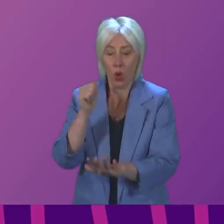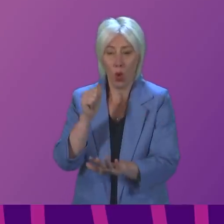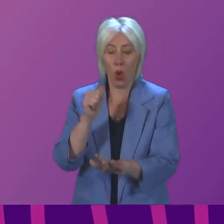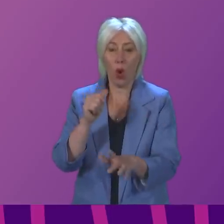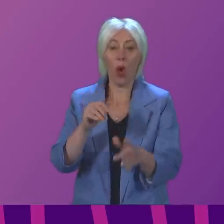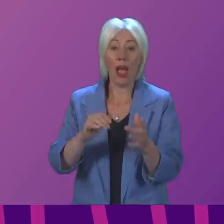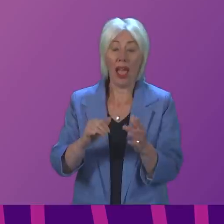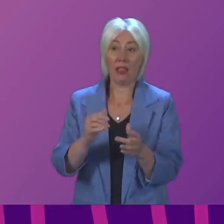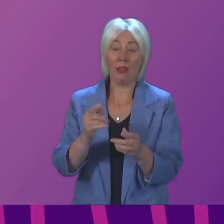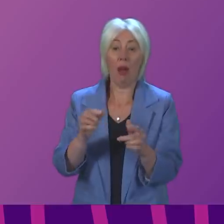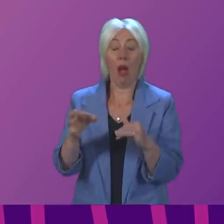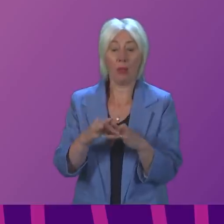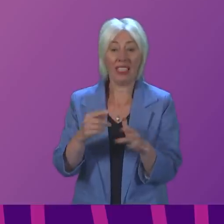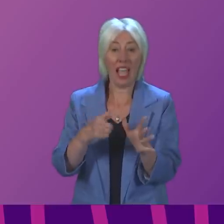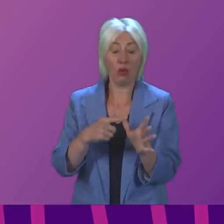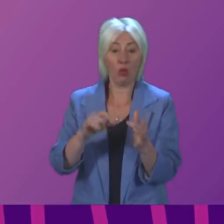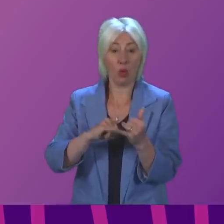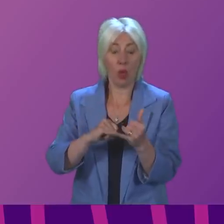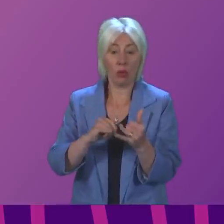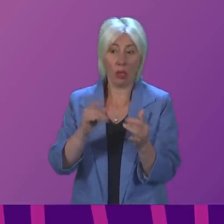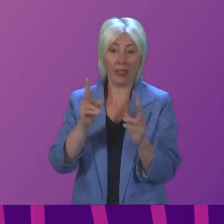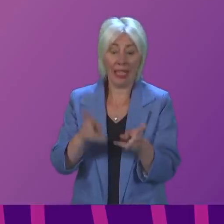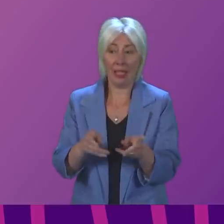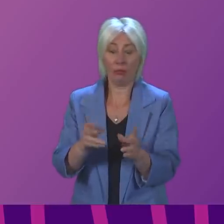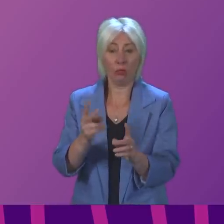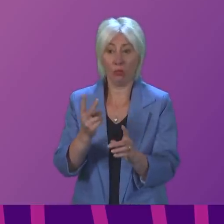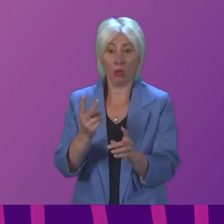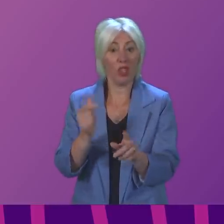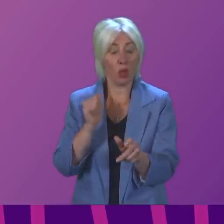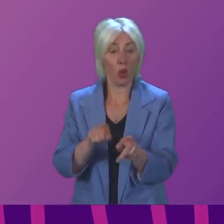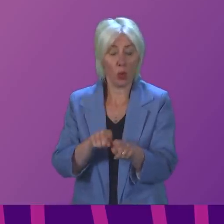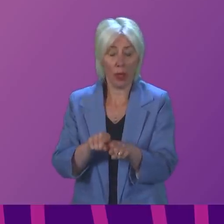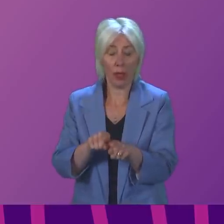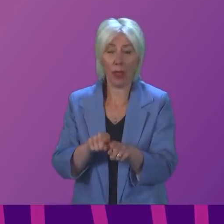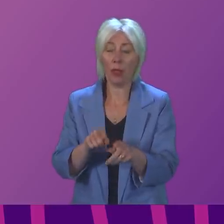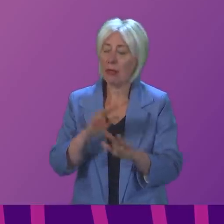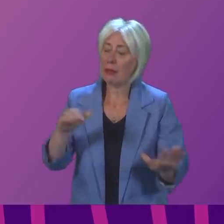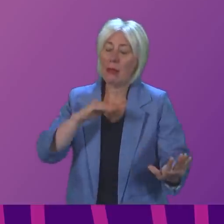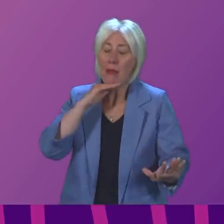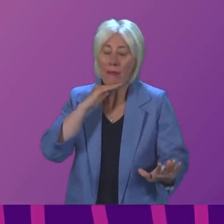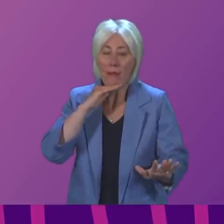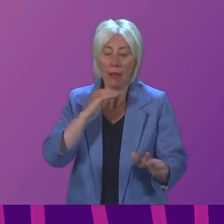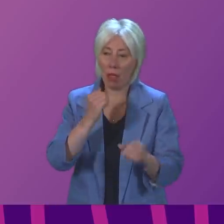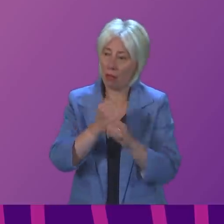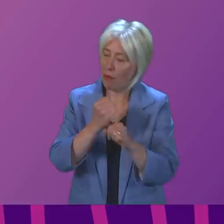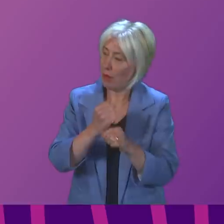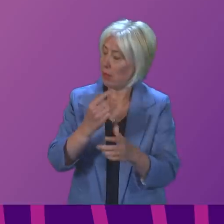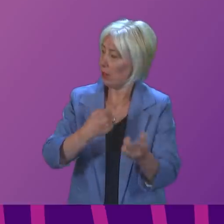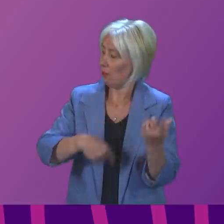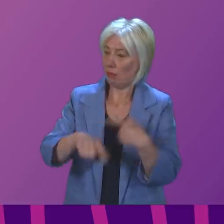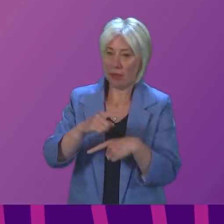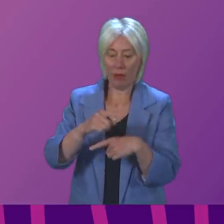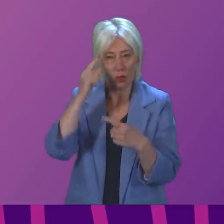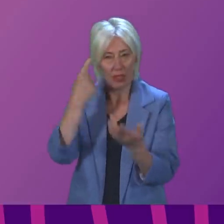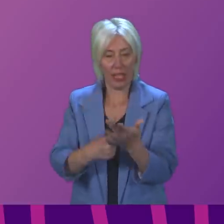a year ago, said, enough is enough. The government needs to decide whose side it is on, patients, families and staff,